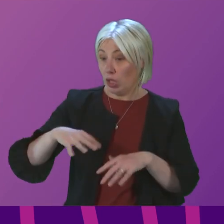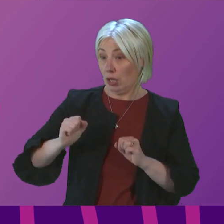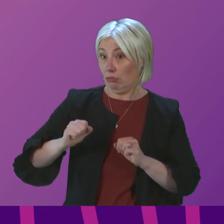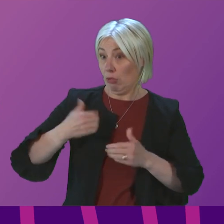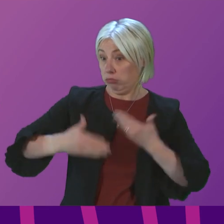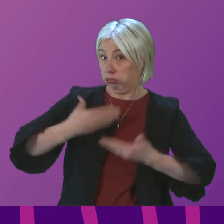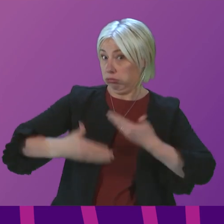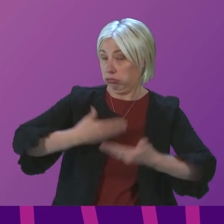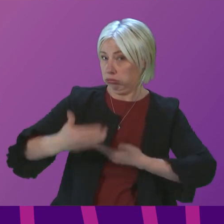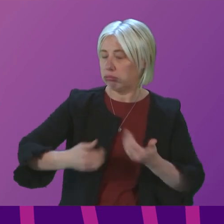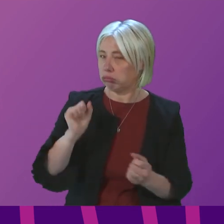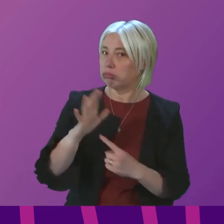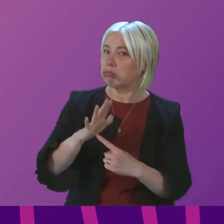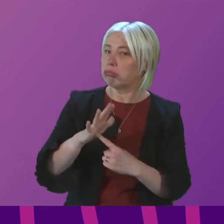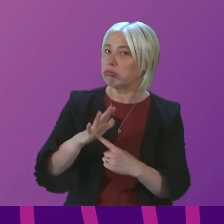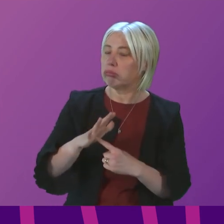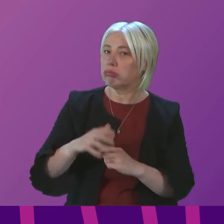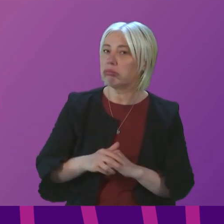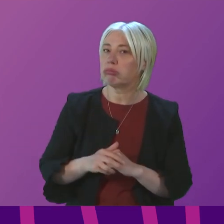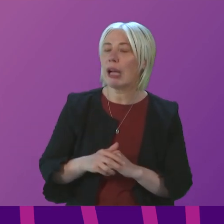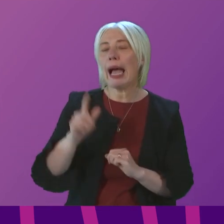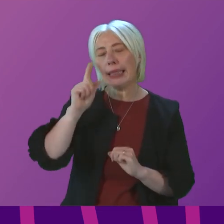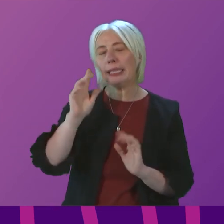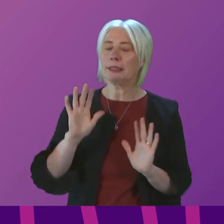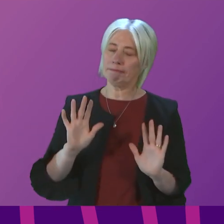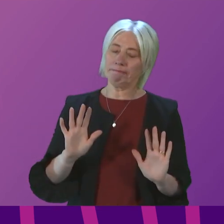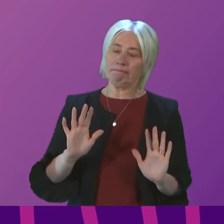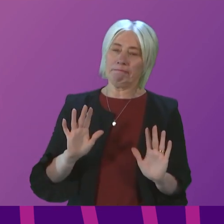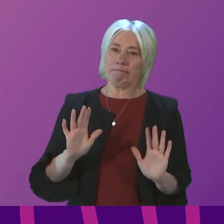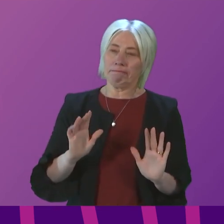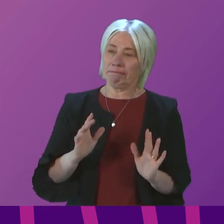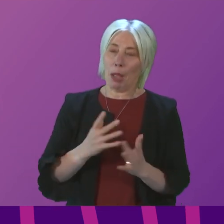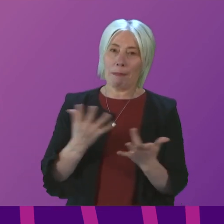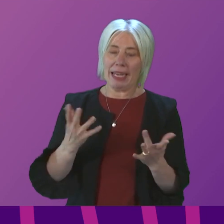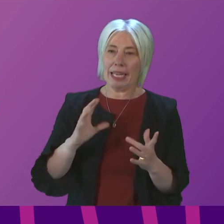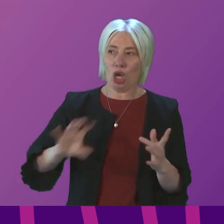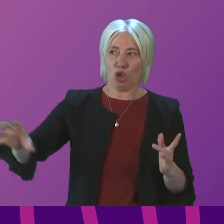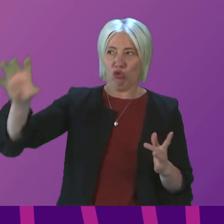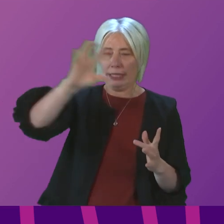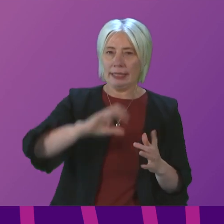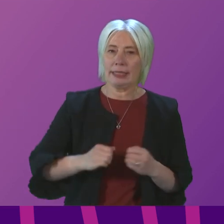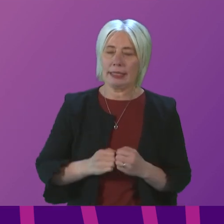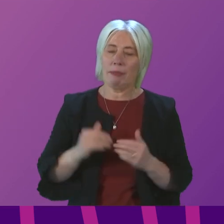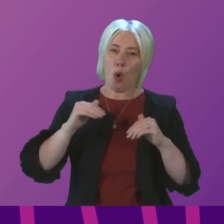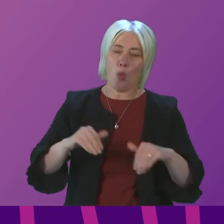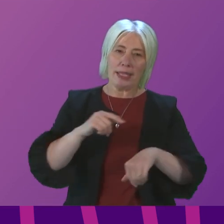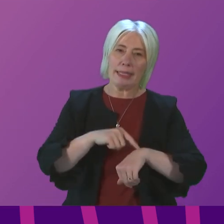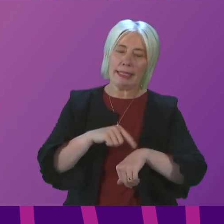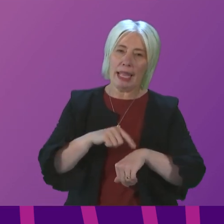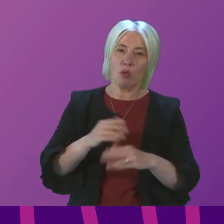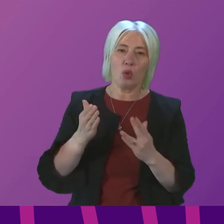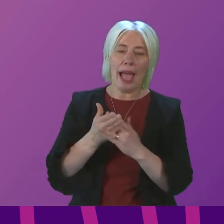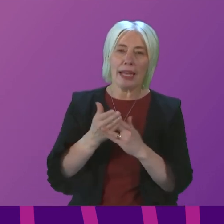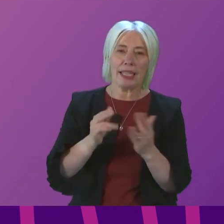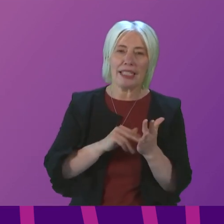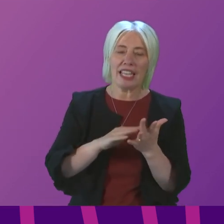which I think is really important. I think I would concede, as is the case in many countries, that waiting times for access to